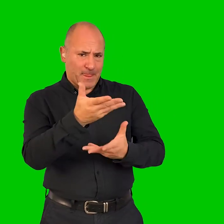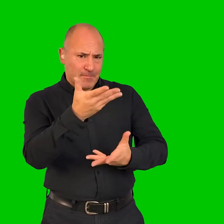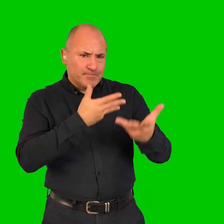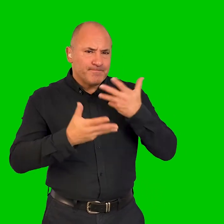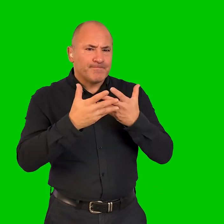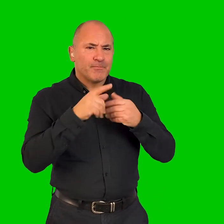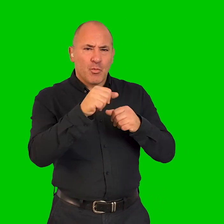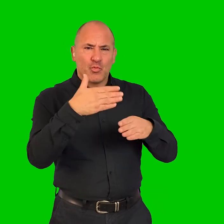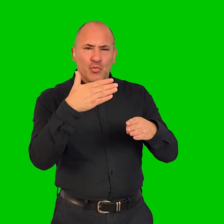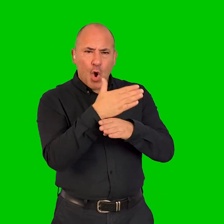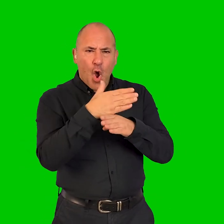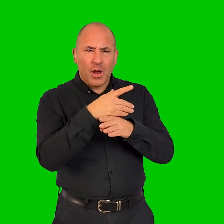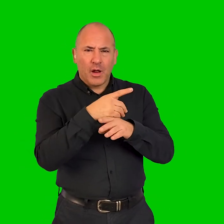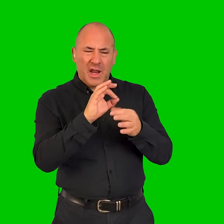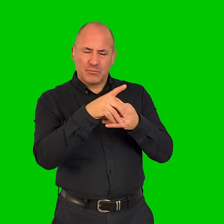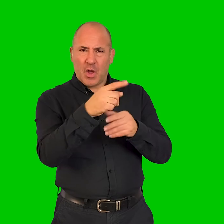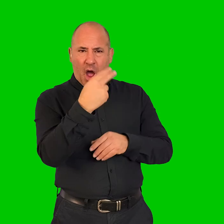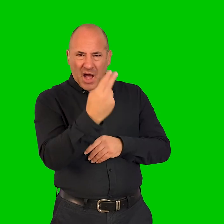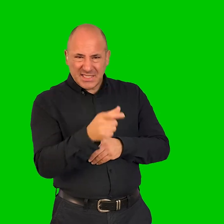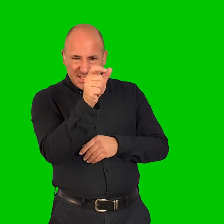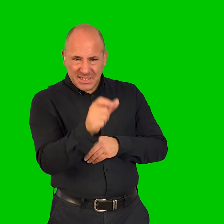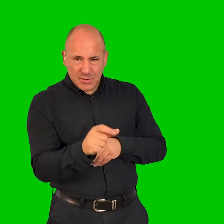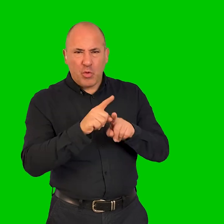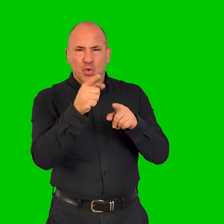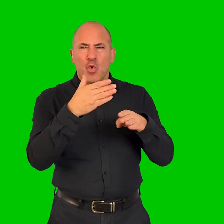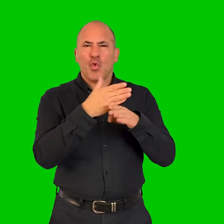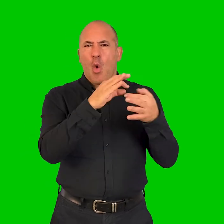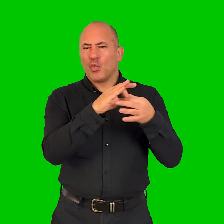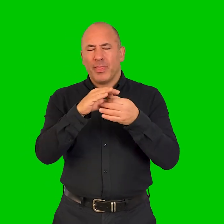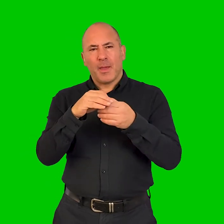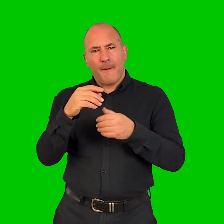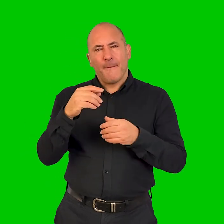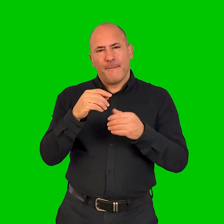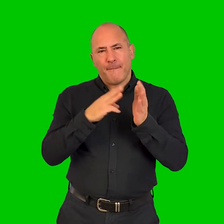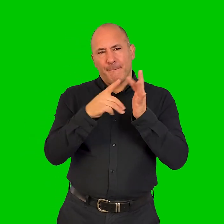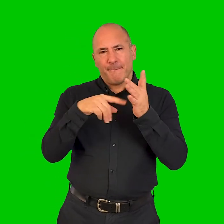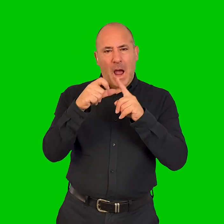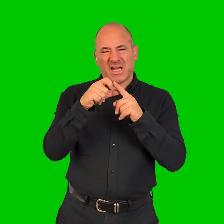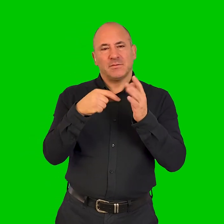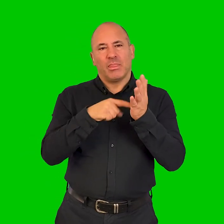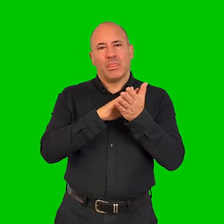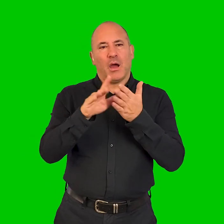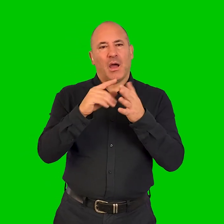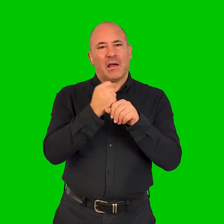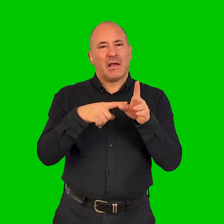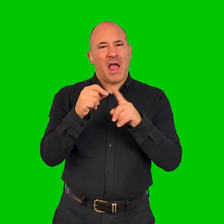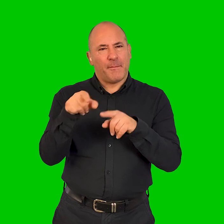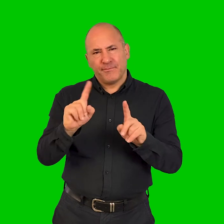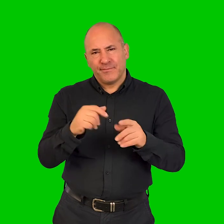Joanne, would you tell us a bit about the kind of work you make as an artist and the kind of work you do with Mind the Gap?